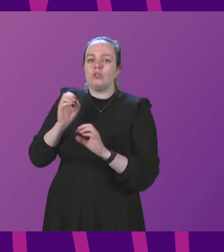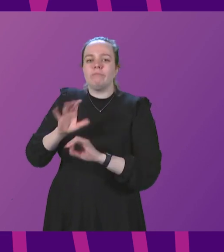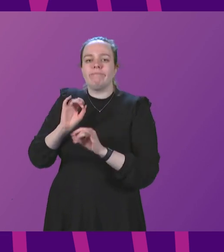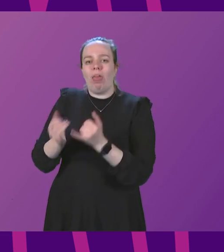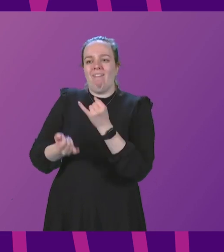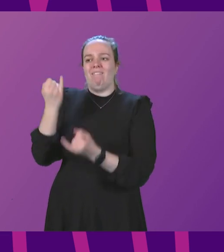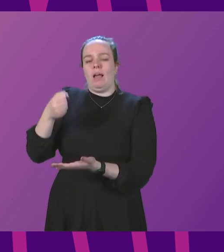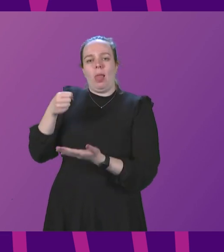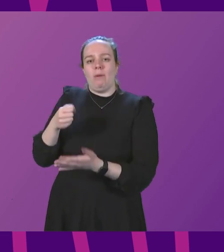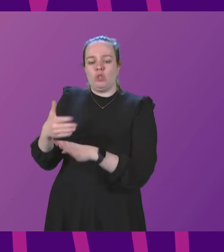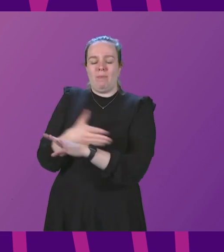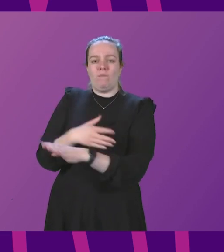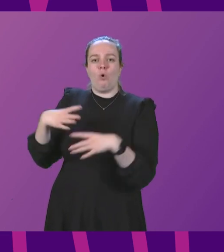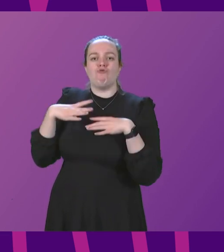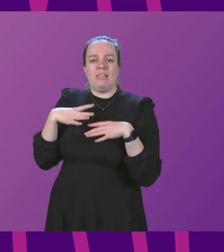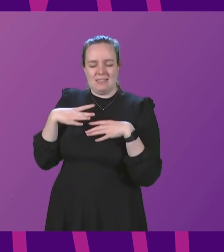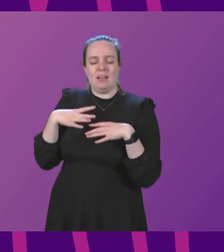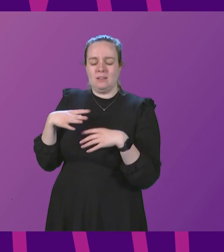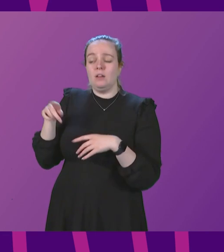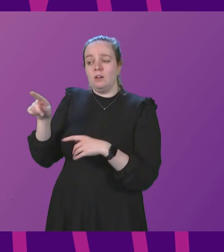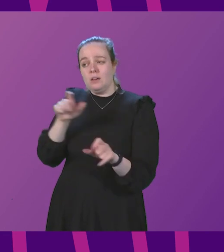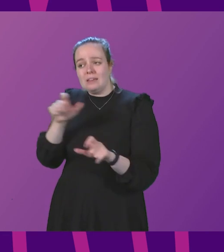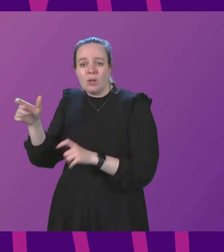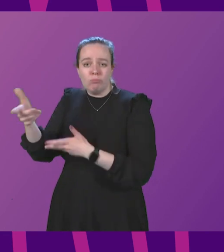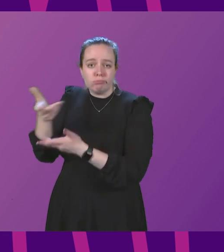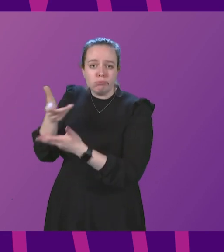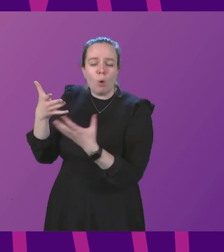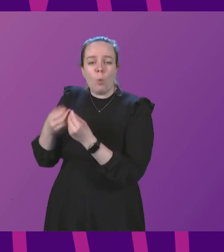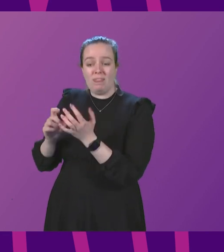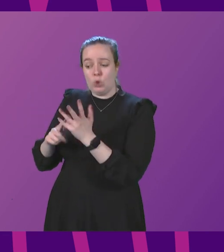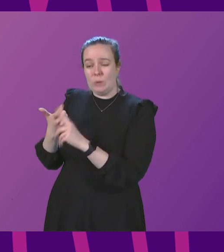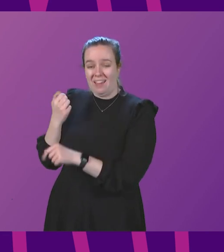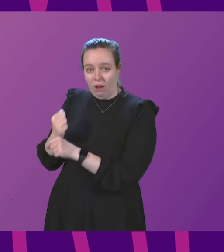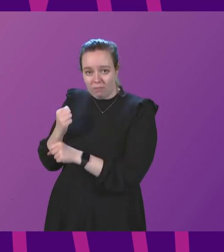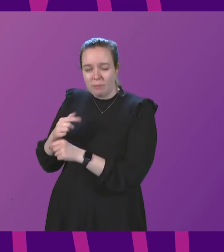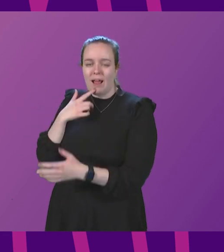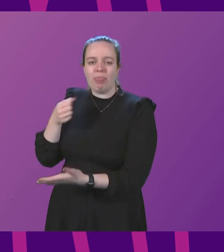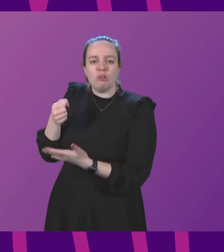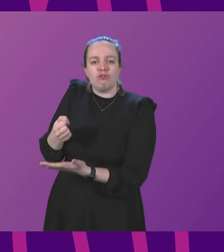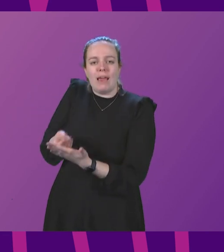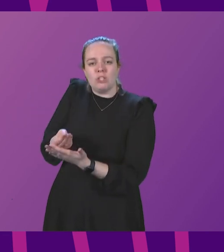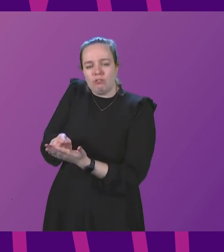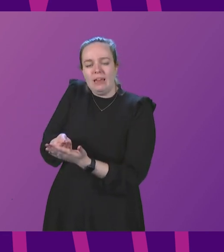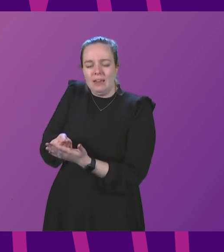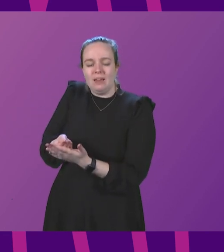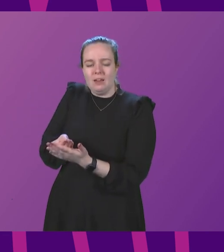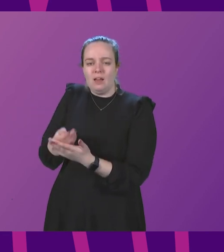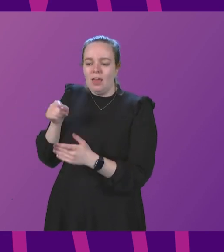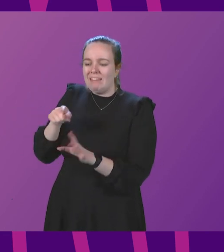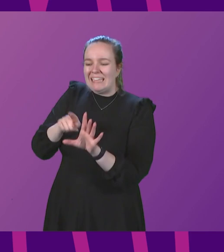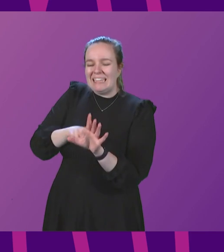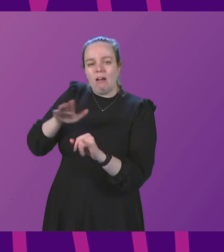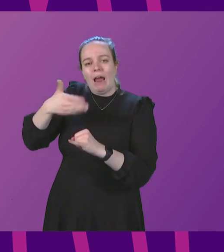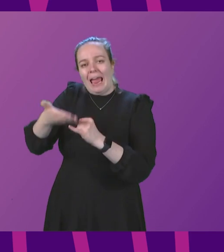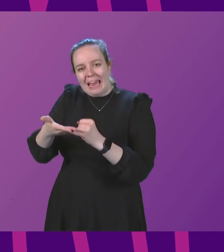of the budget just before recess she continues to discuss with the UK government and the Treasury in particular these year end